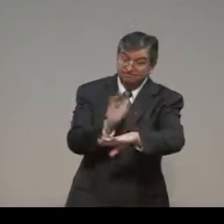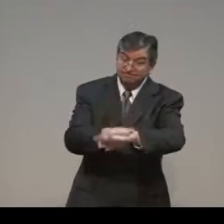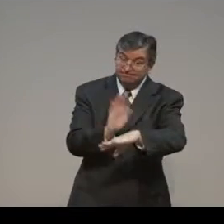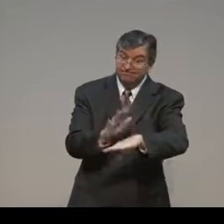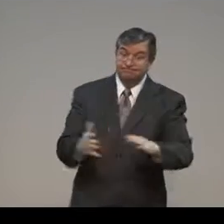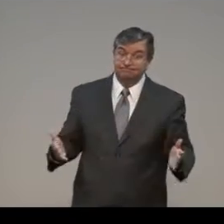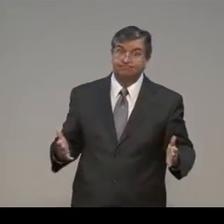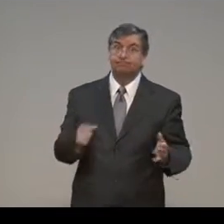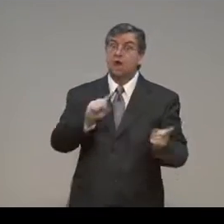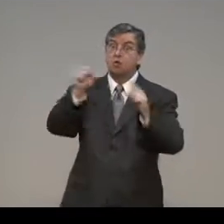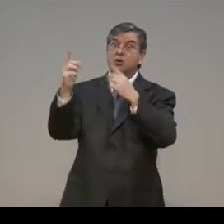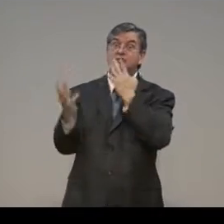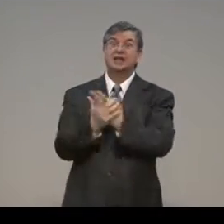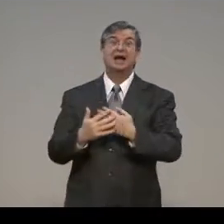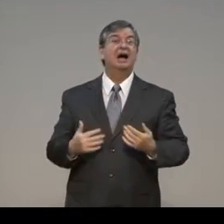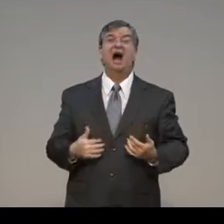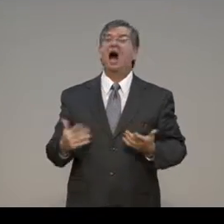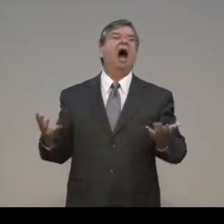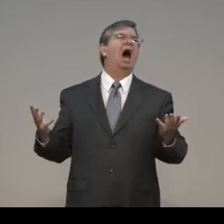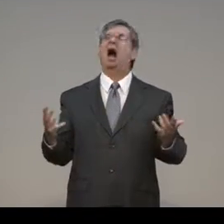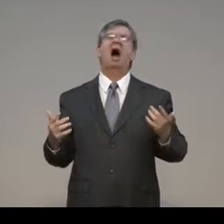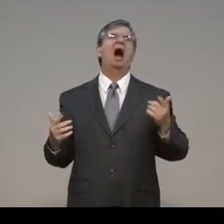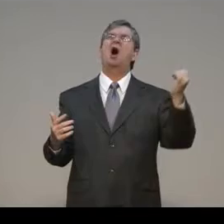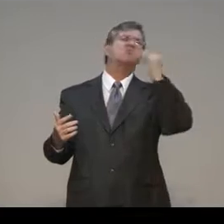you're going to end up in jail.